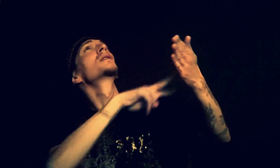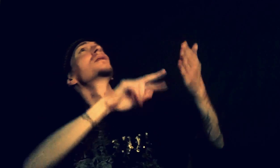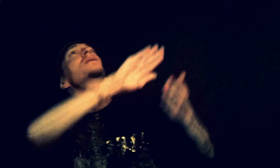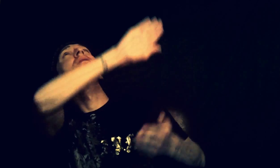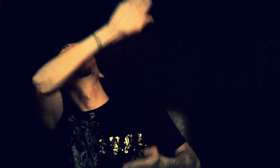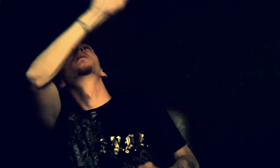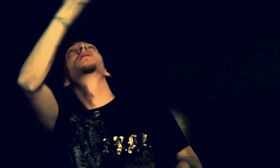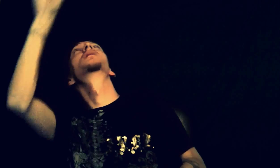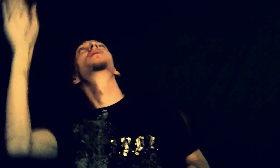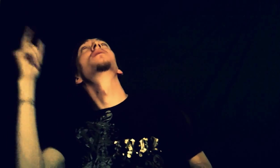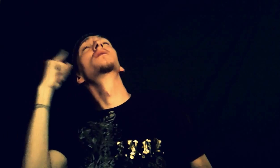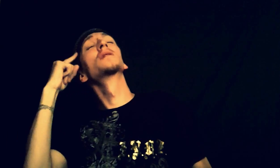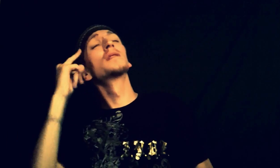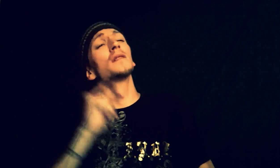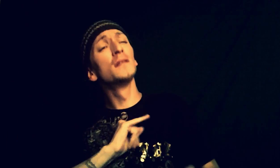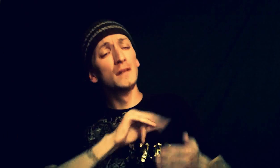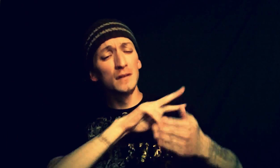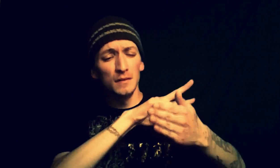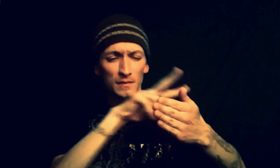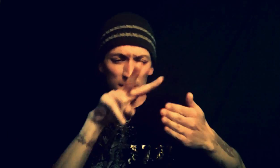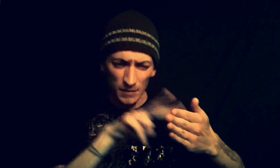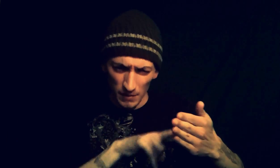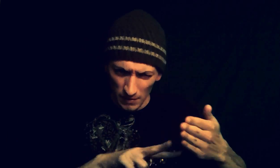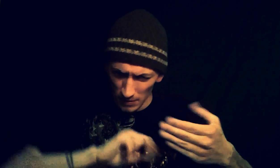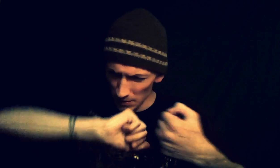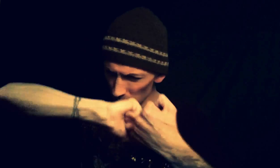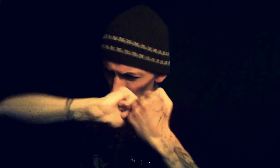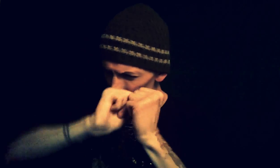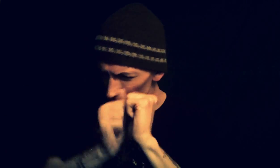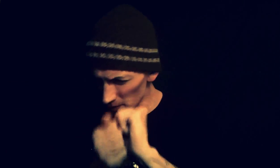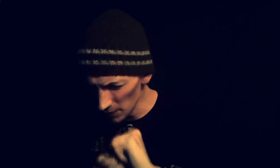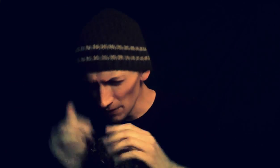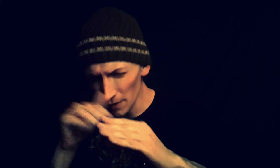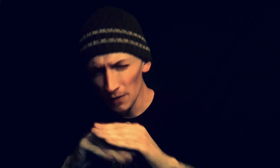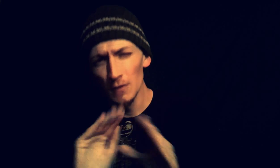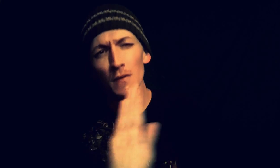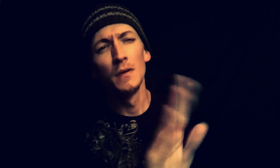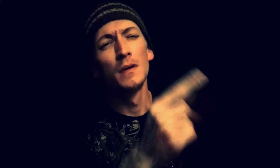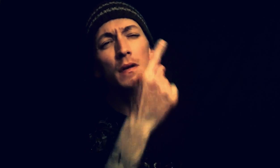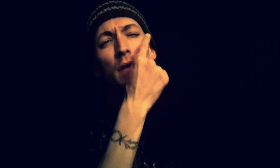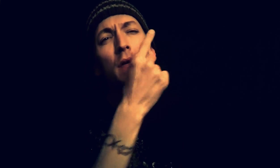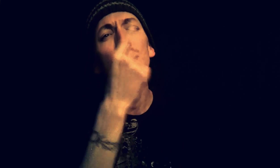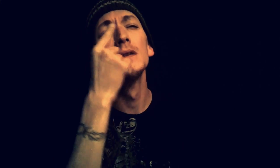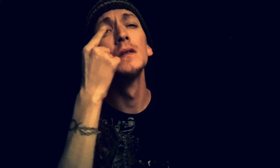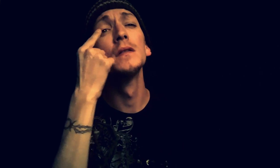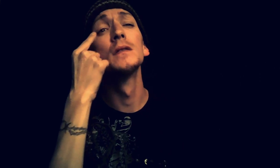the sky, thought I had read a change in your eyes